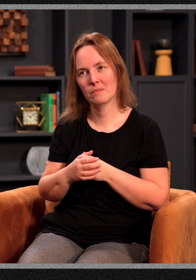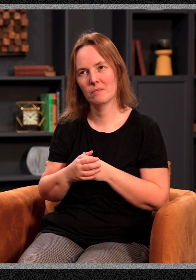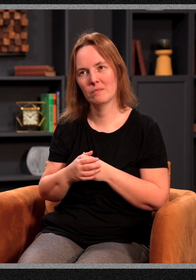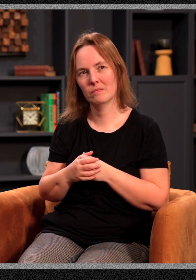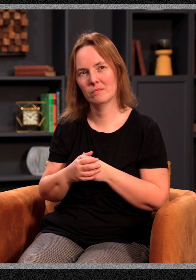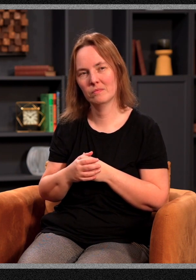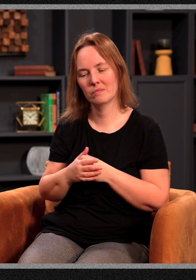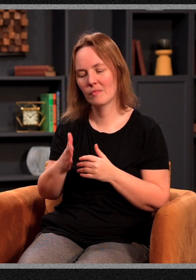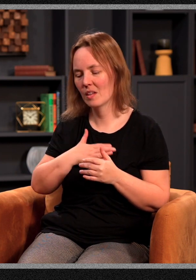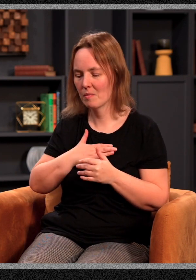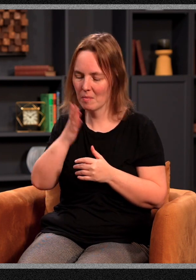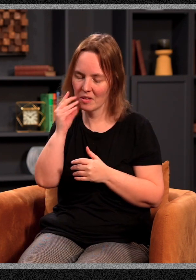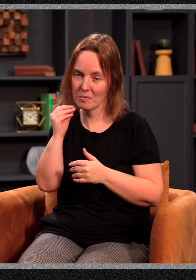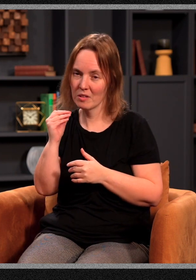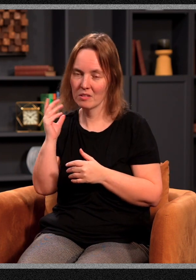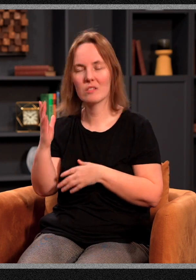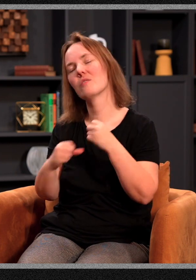you know, it's been my experience over the years